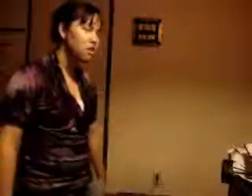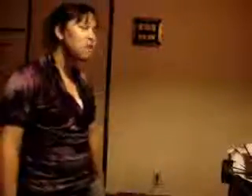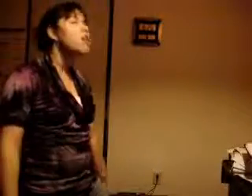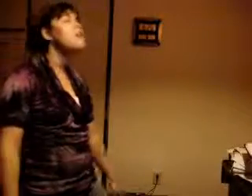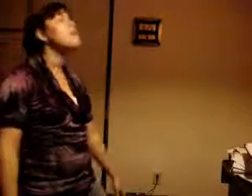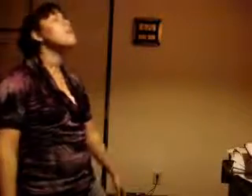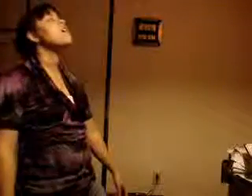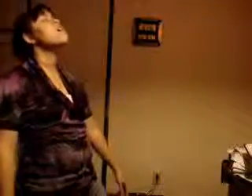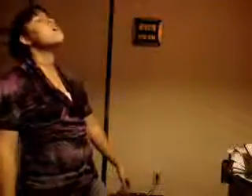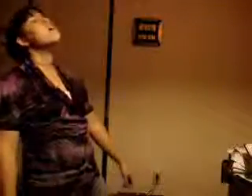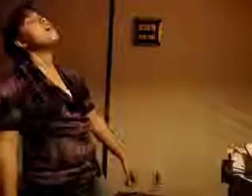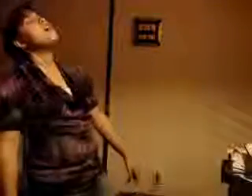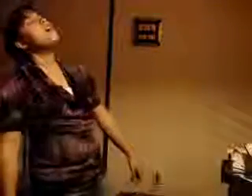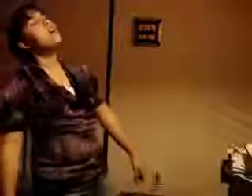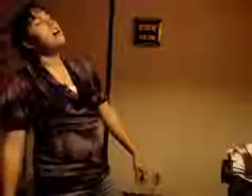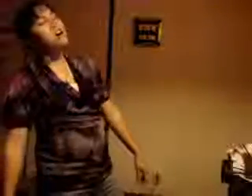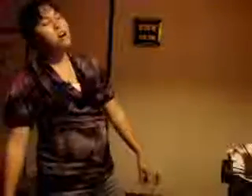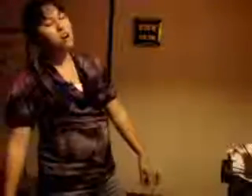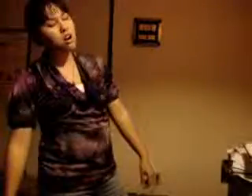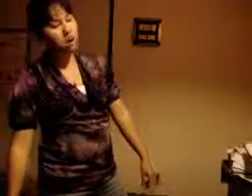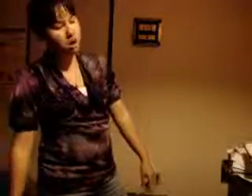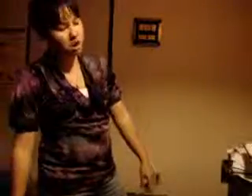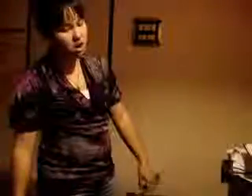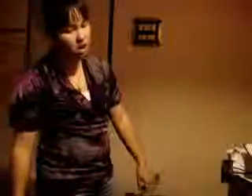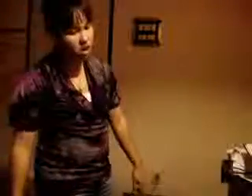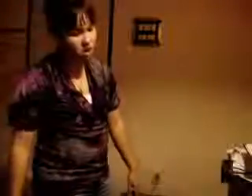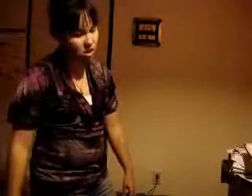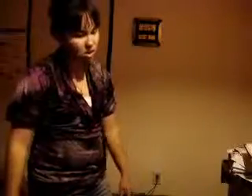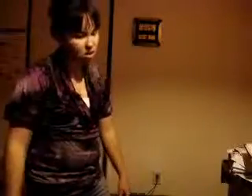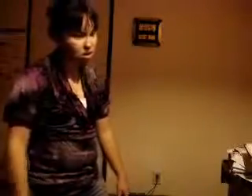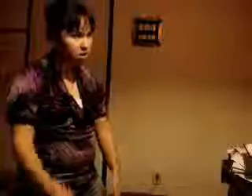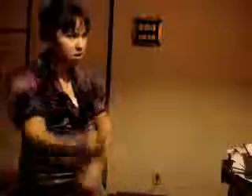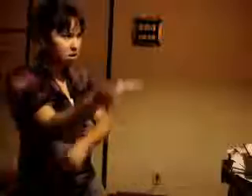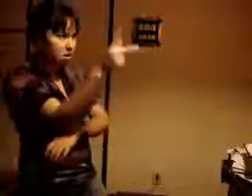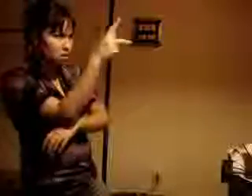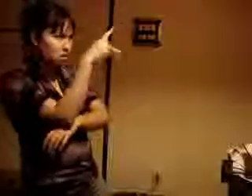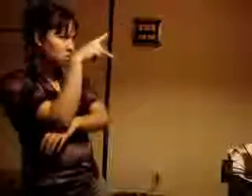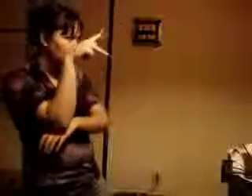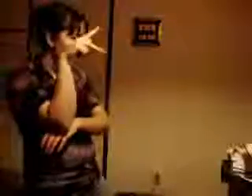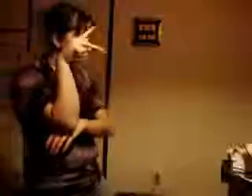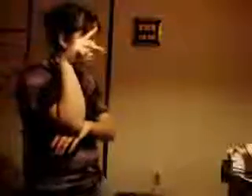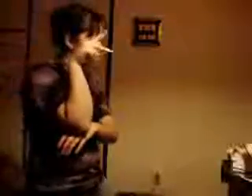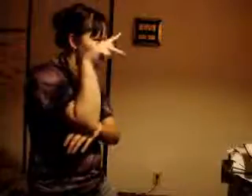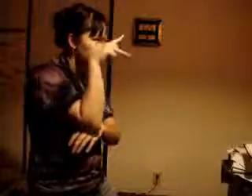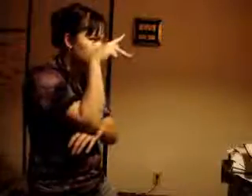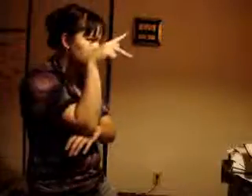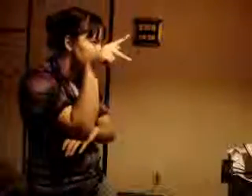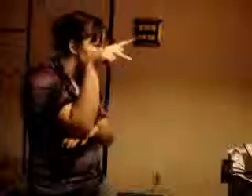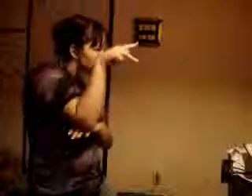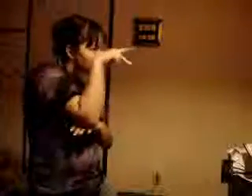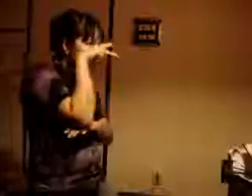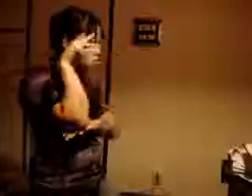I'm gonna look between the skies and see you all in me